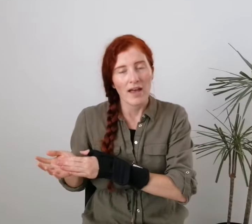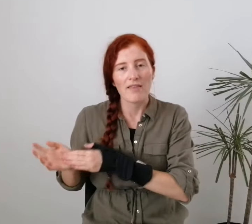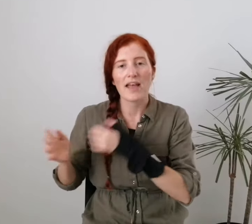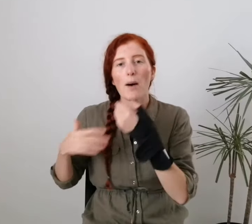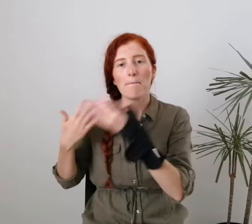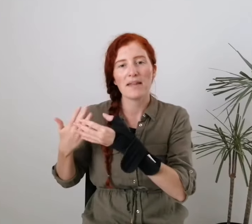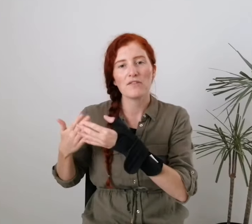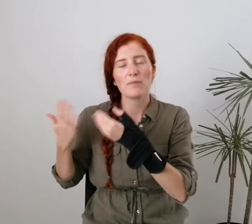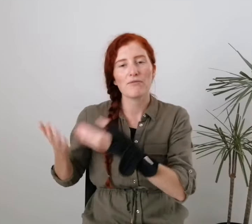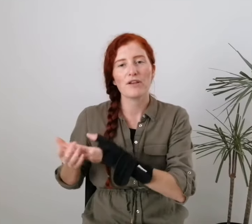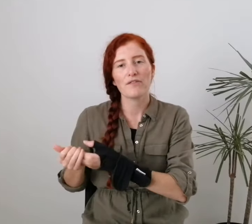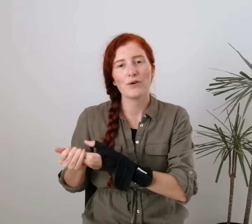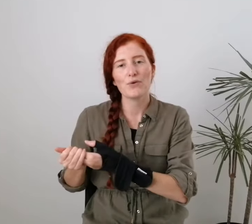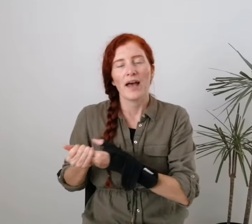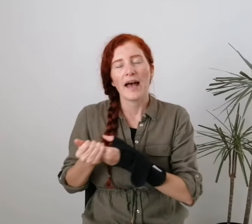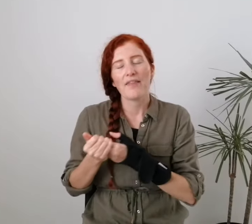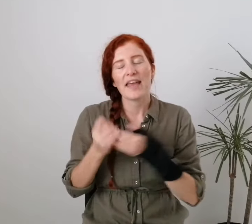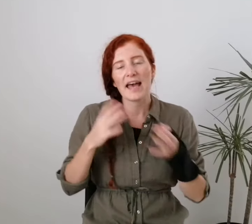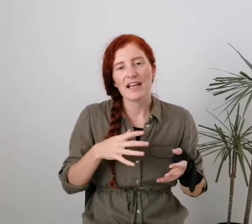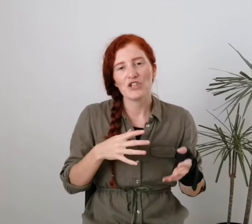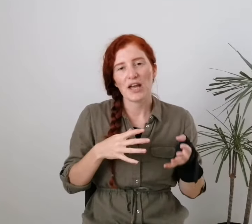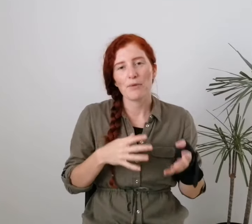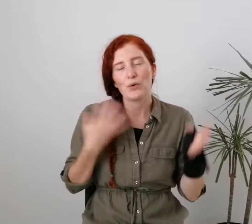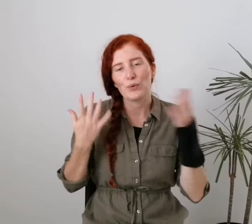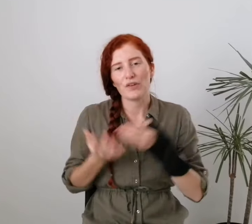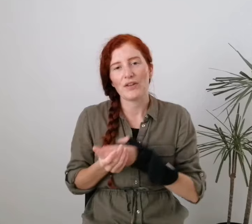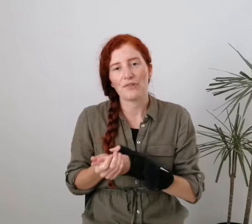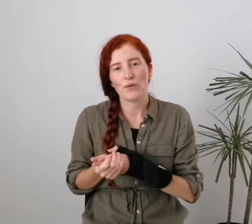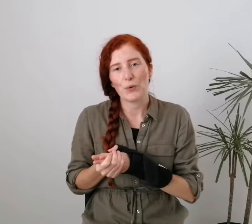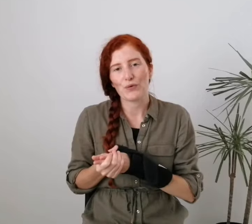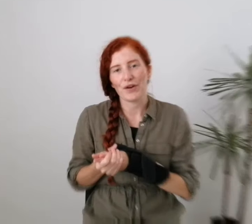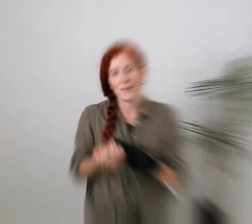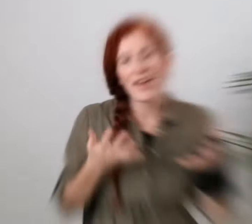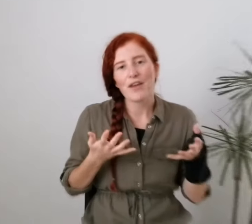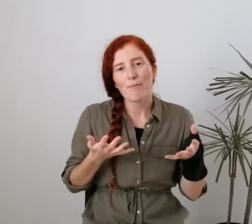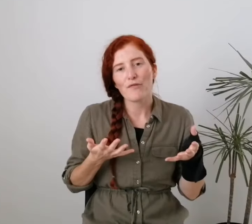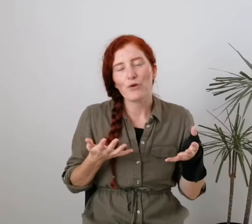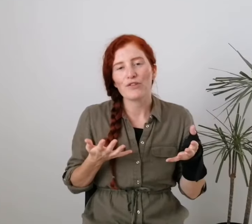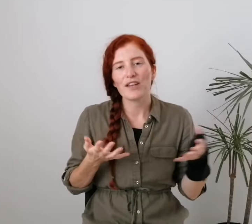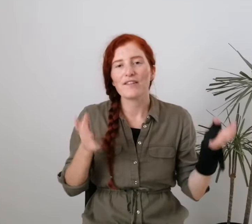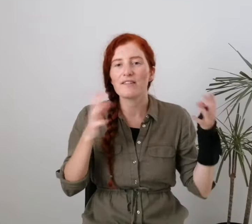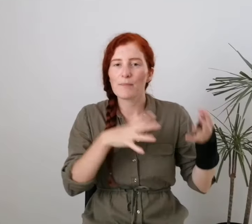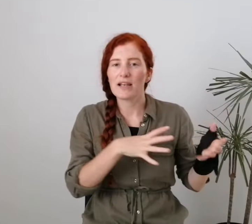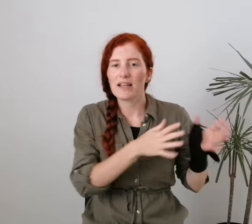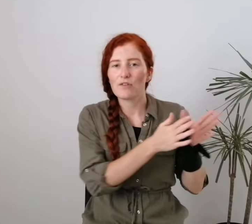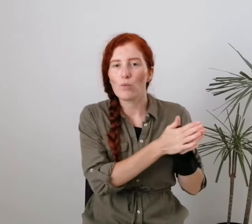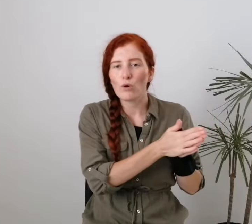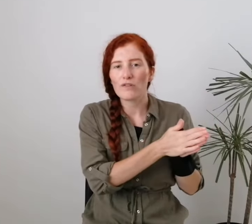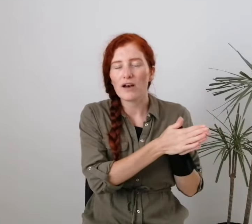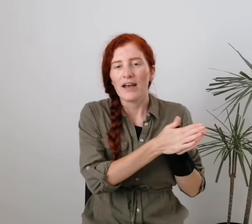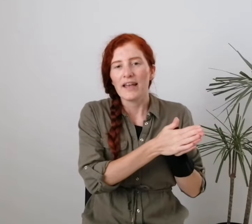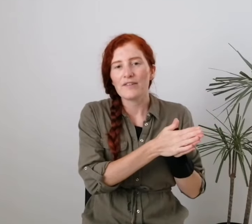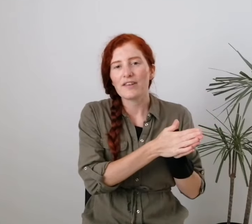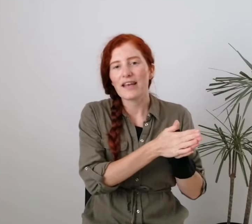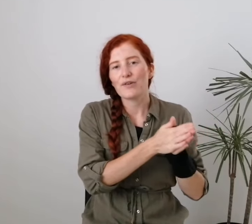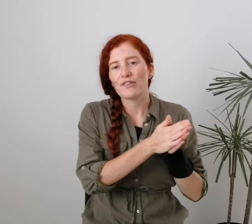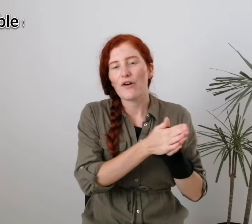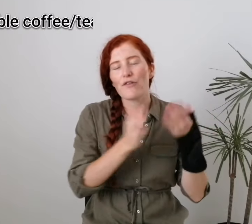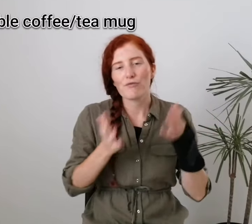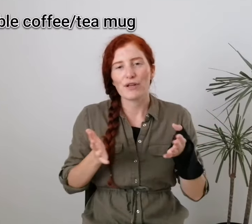They aren't meant to be refilled and they can leach chemicals into the water. And then number fourteen, similarly to water, is to get yourself a